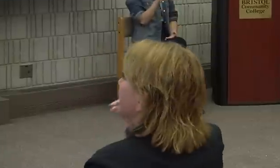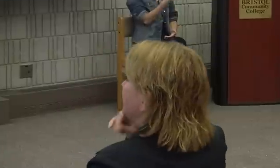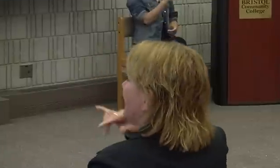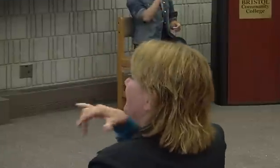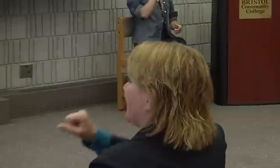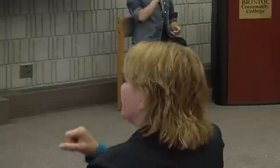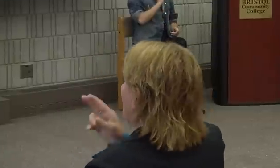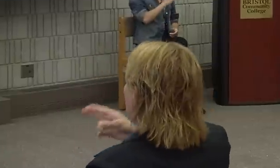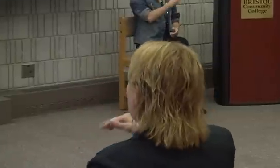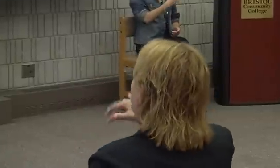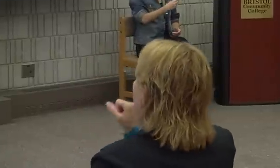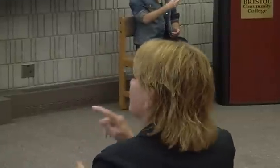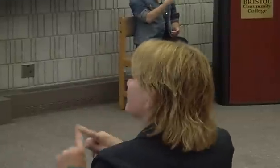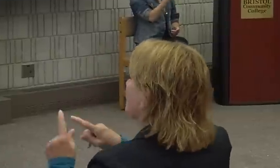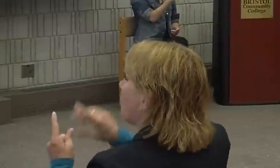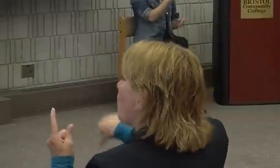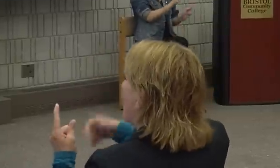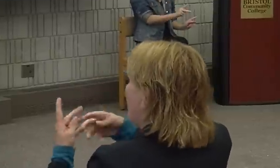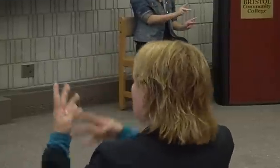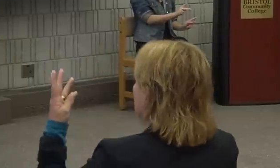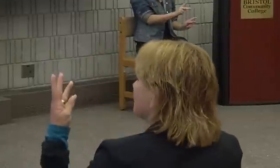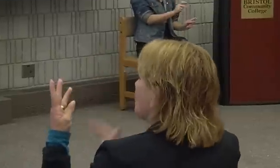Deaf, hard of hearing, or lip reading person?